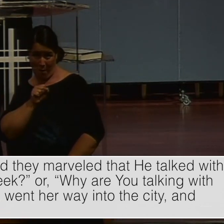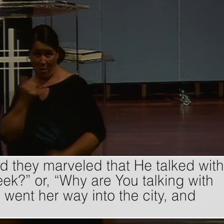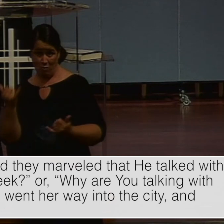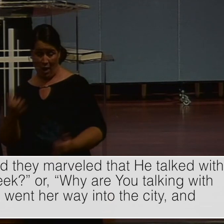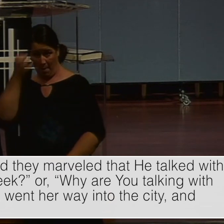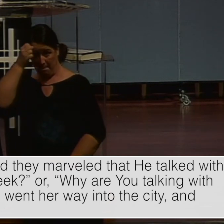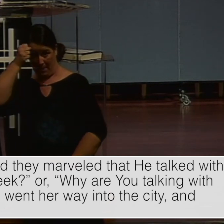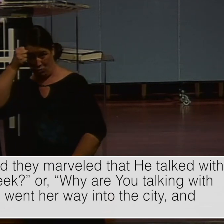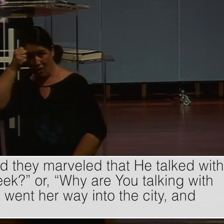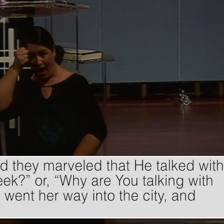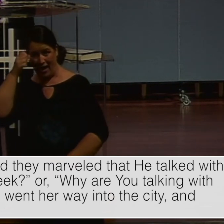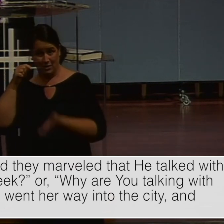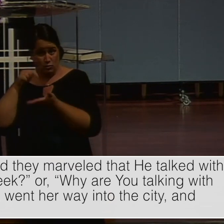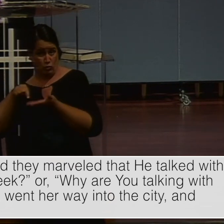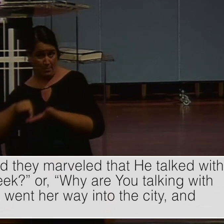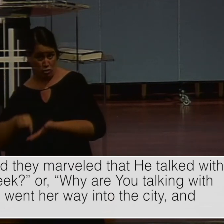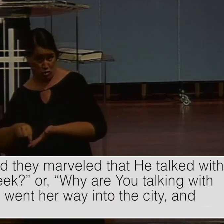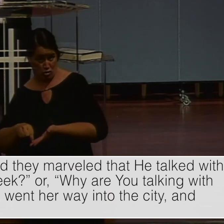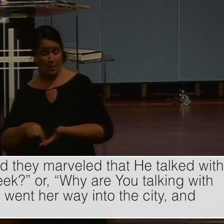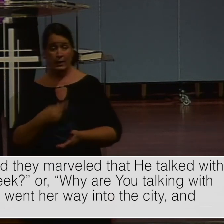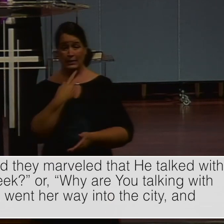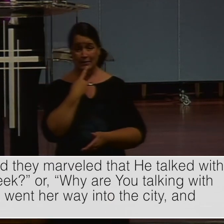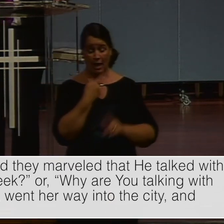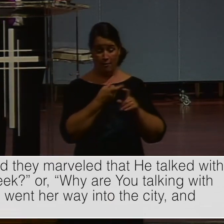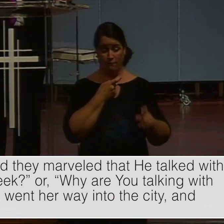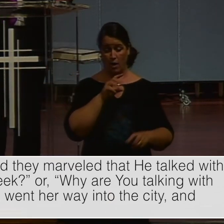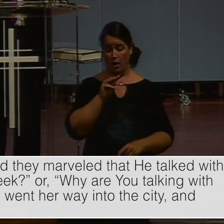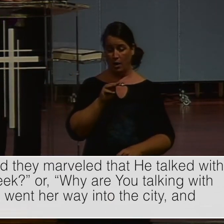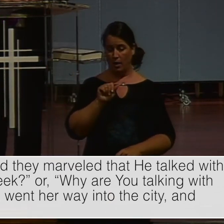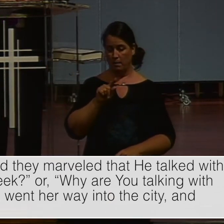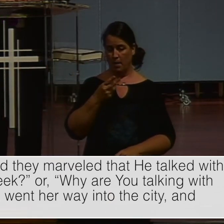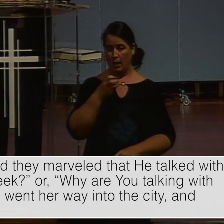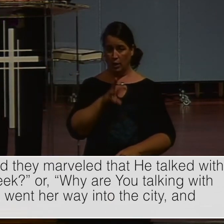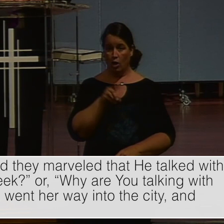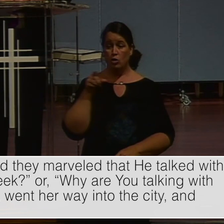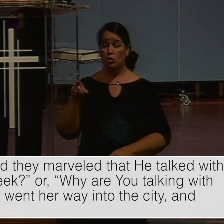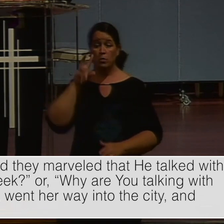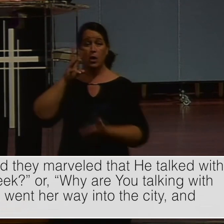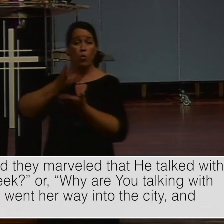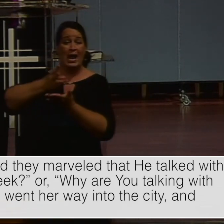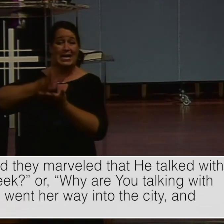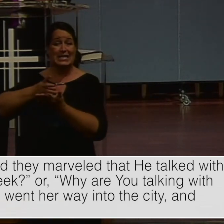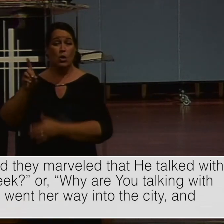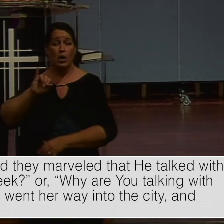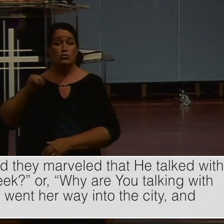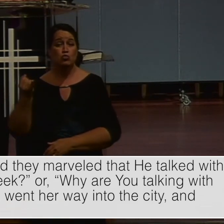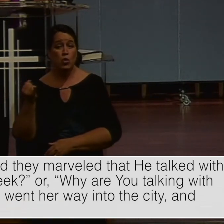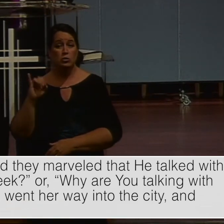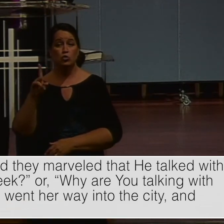Are two of them. The great commission. From from Matthew. Also. As Mark leads us through acts. But you shall be witnesses. To me. In Jerusalem.